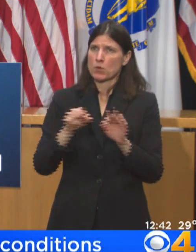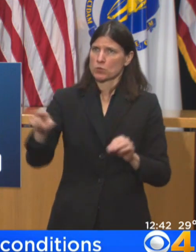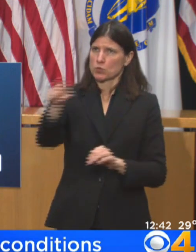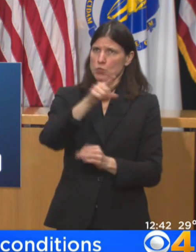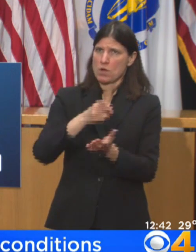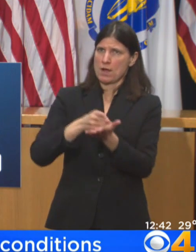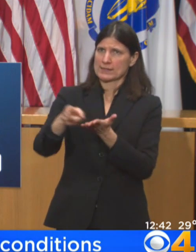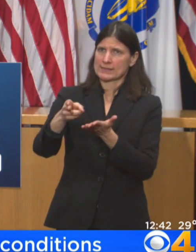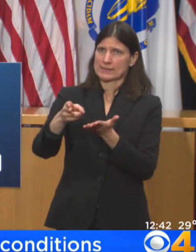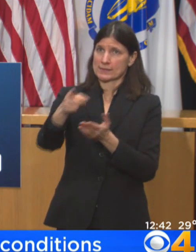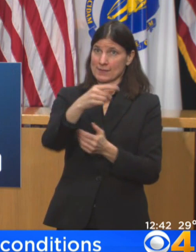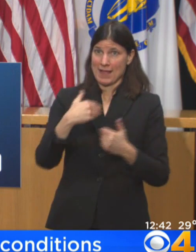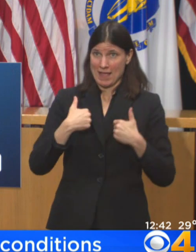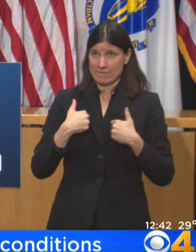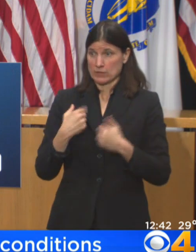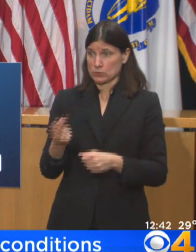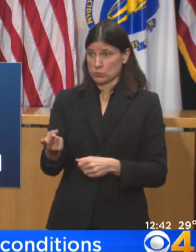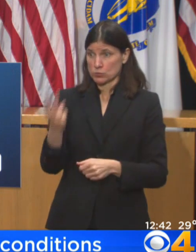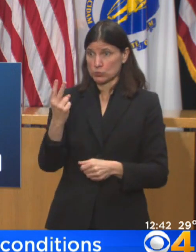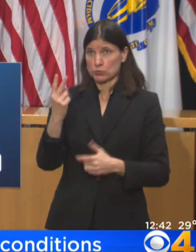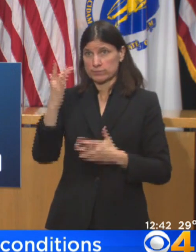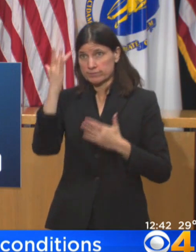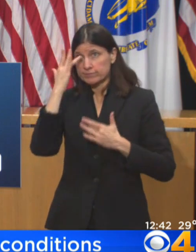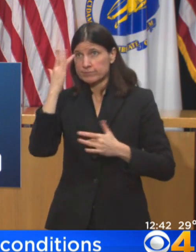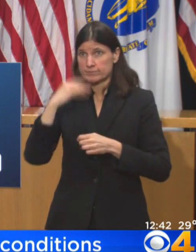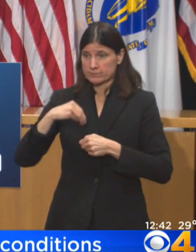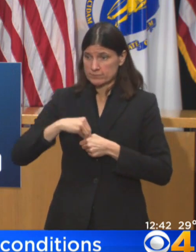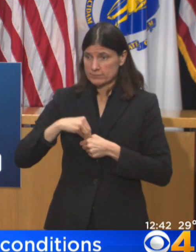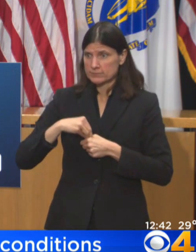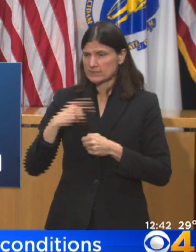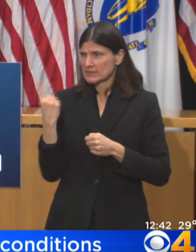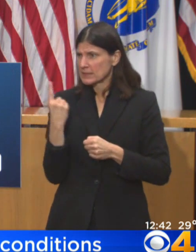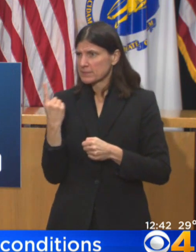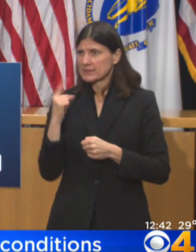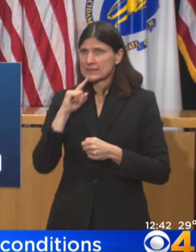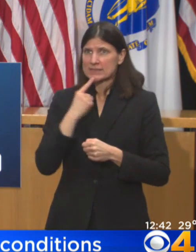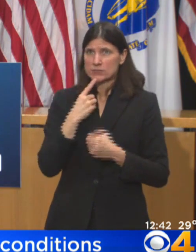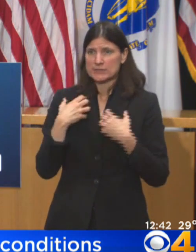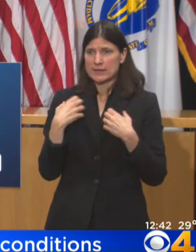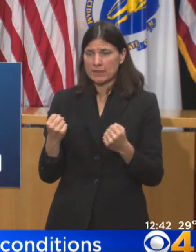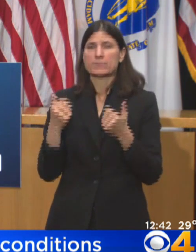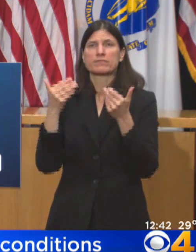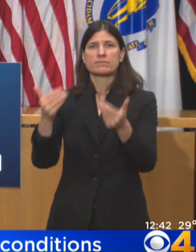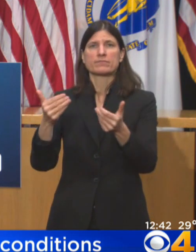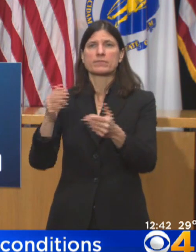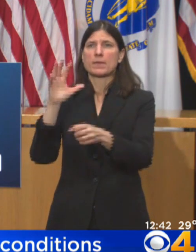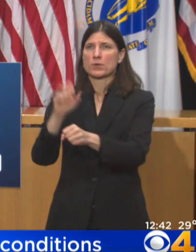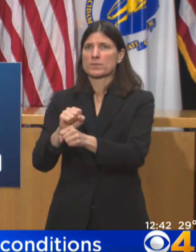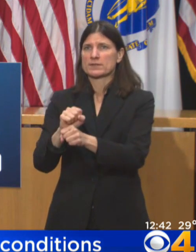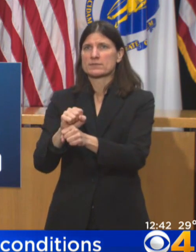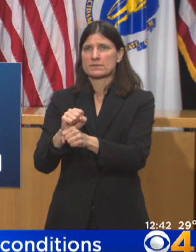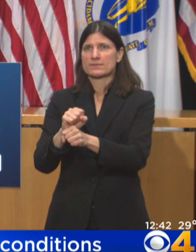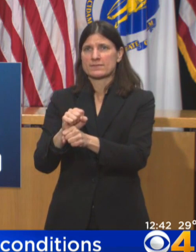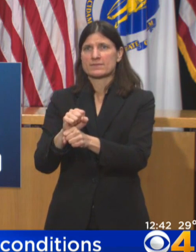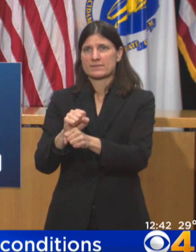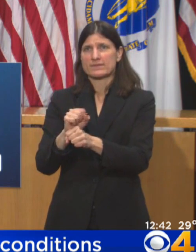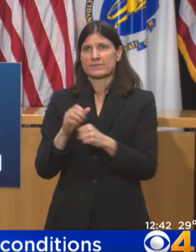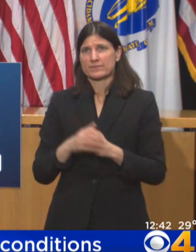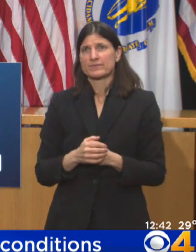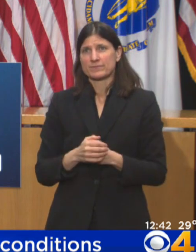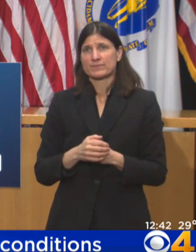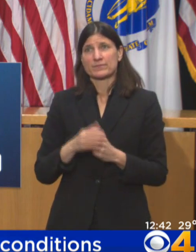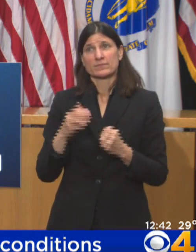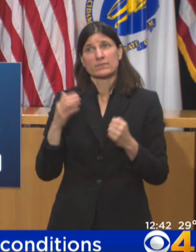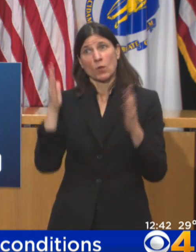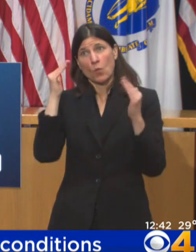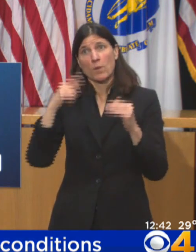where people don't, maybe, but I think the overwhelming majority of folks try to be honest about this